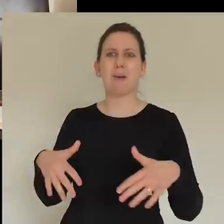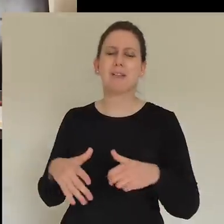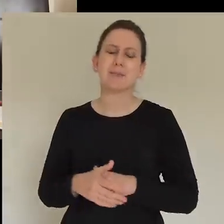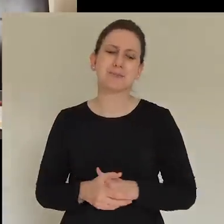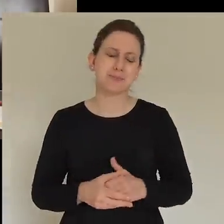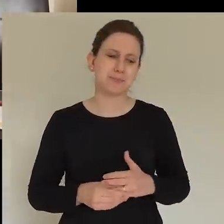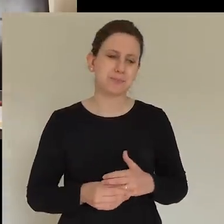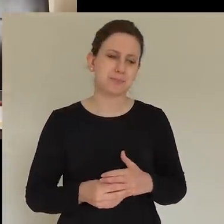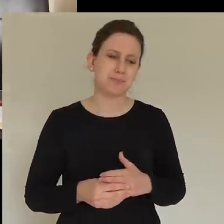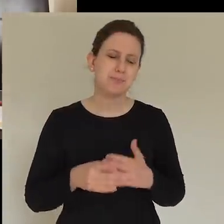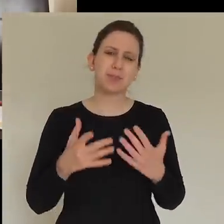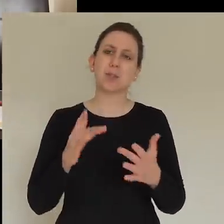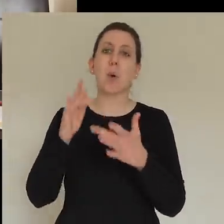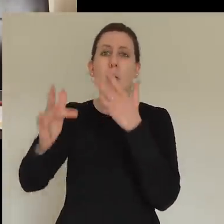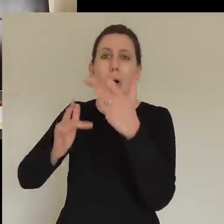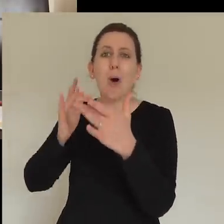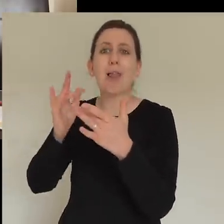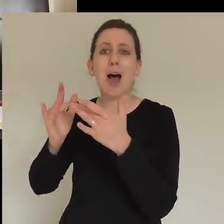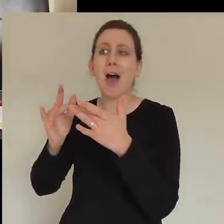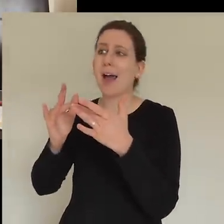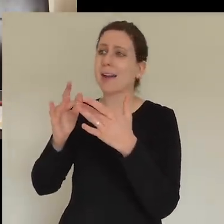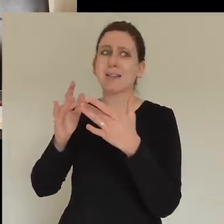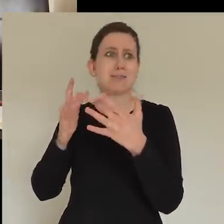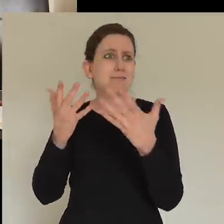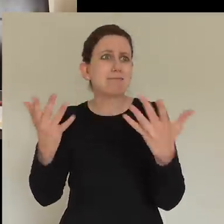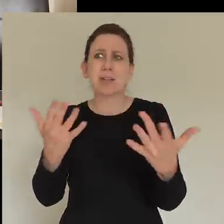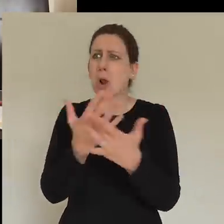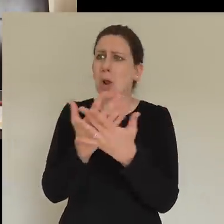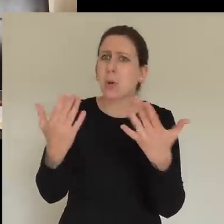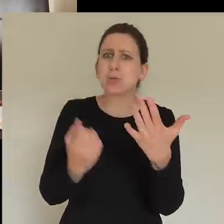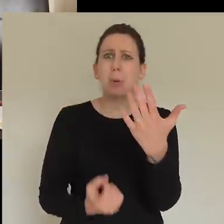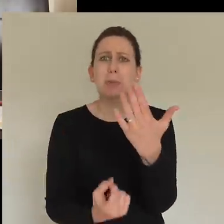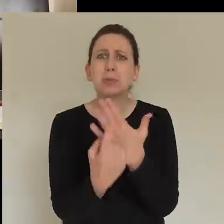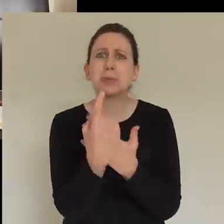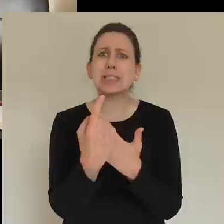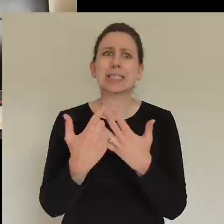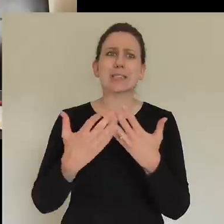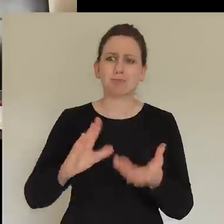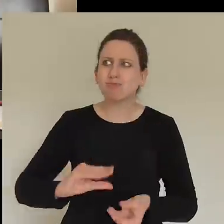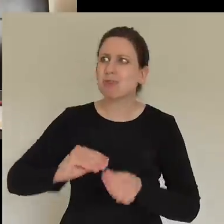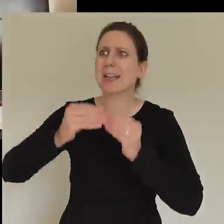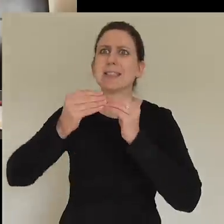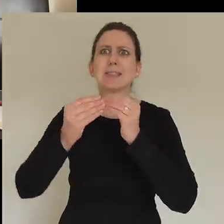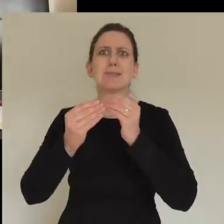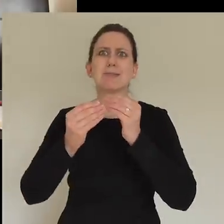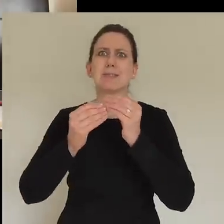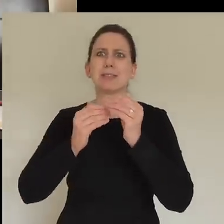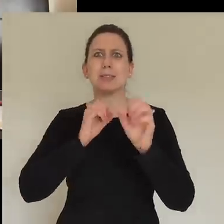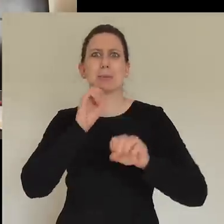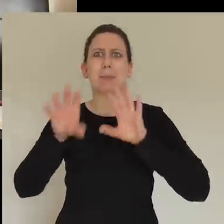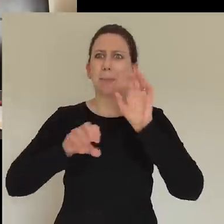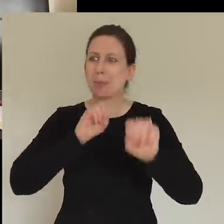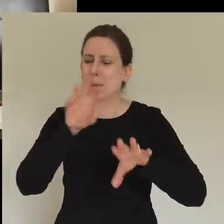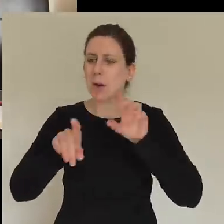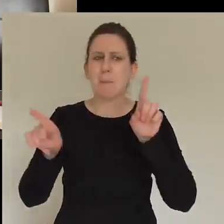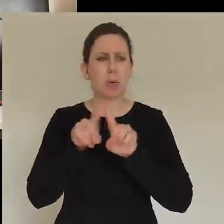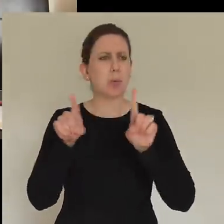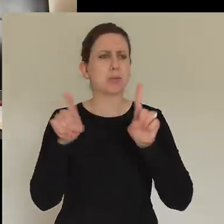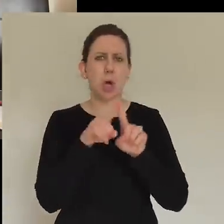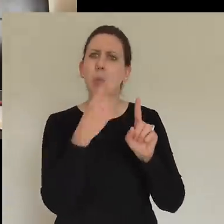social media and other spaces. And it's a great opportunity not just to look for who's traveling with me, but also to affirm others. I've absolutely loved